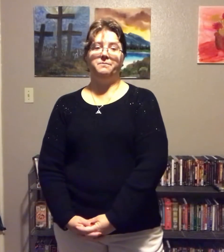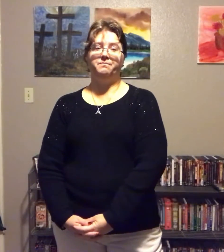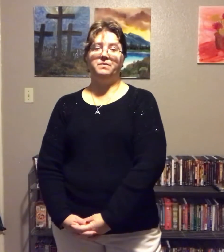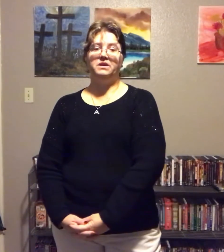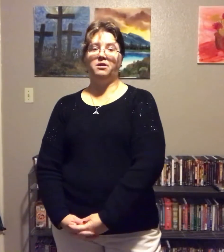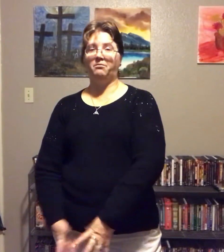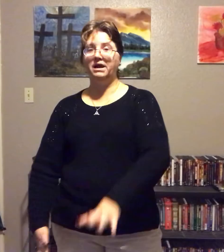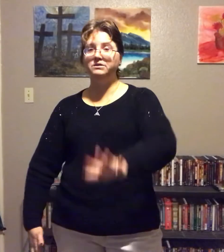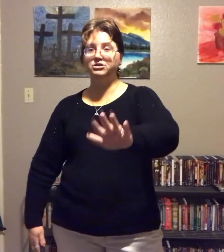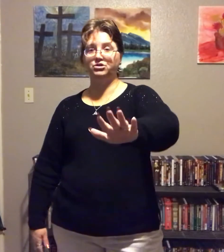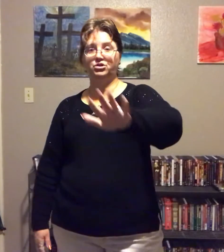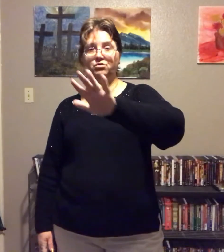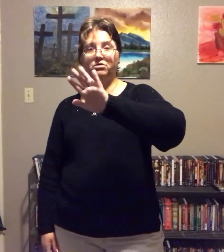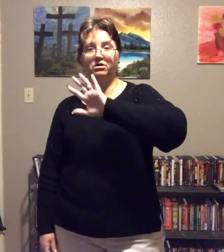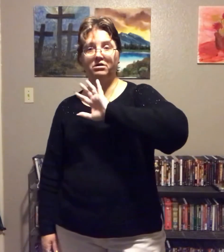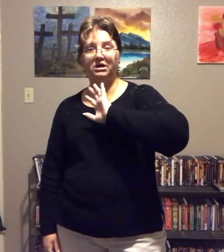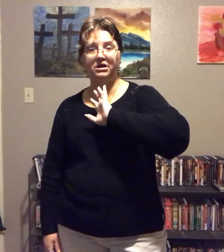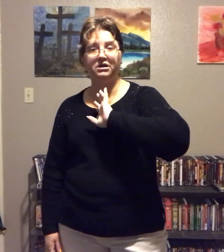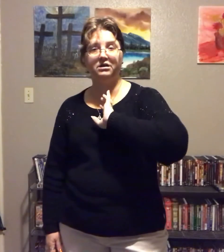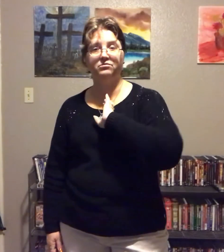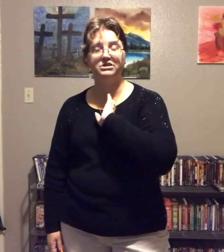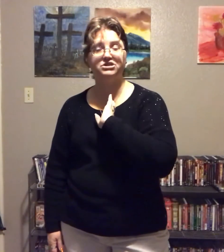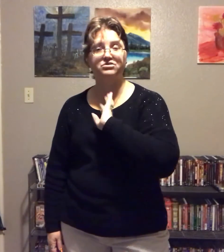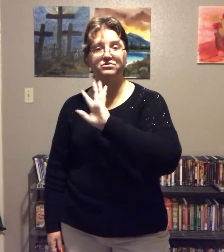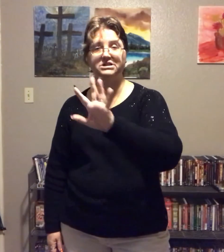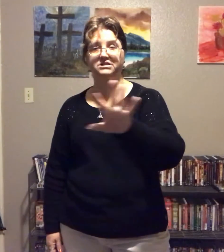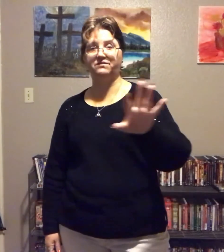Now, mind you. You are eating restrictive.